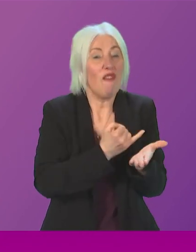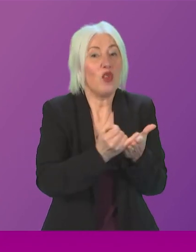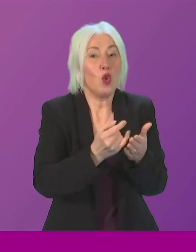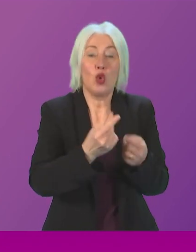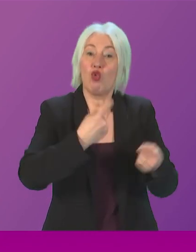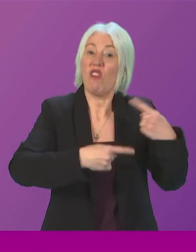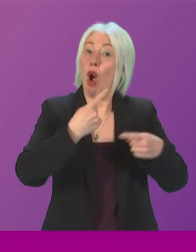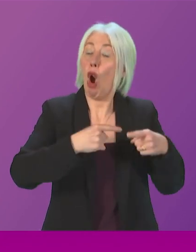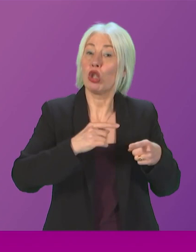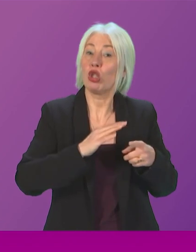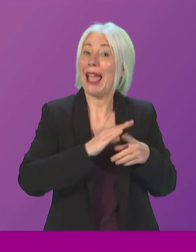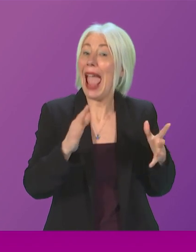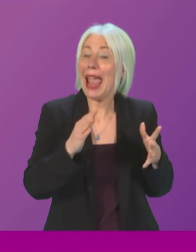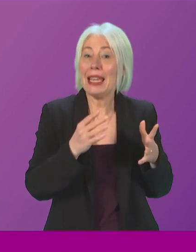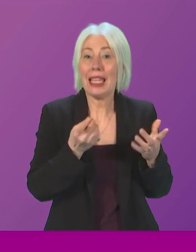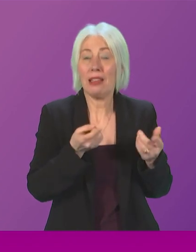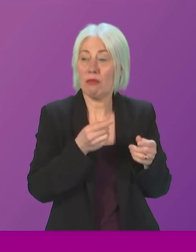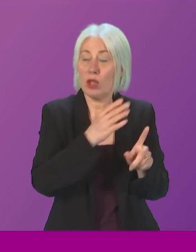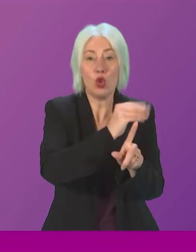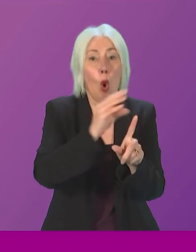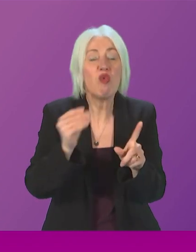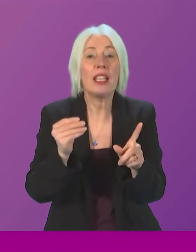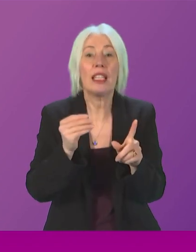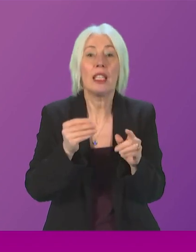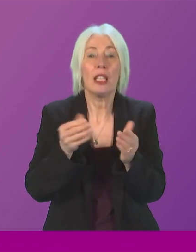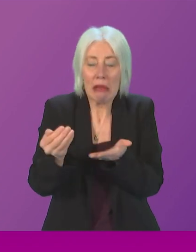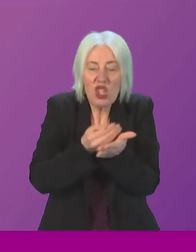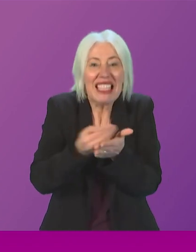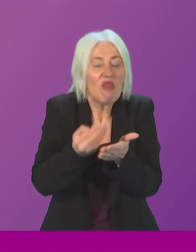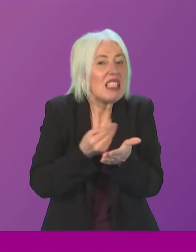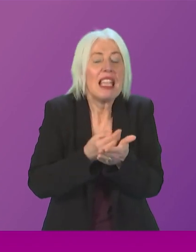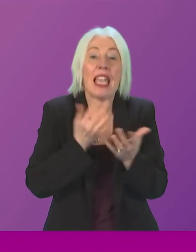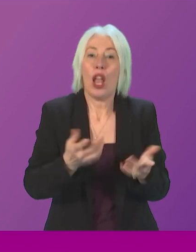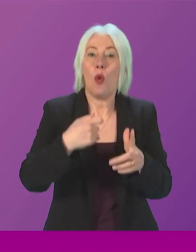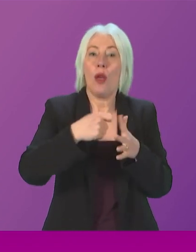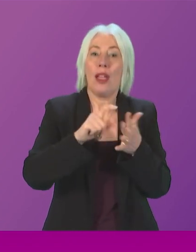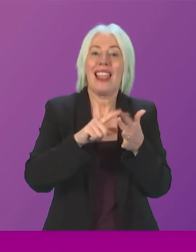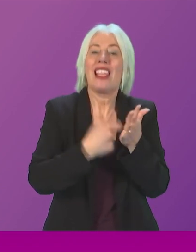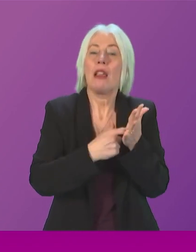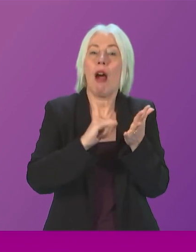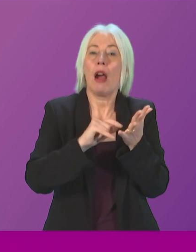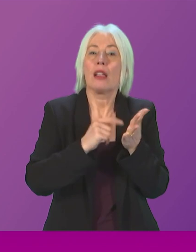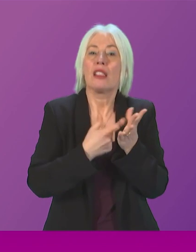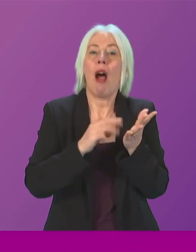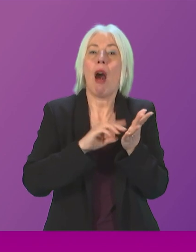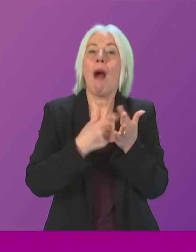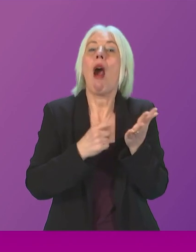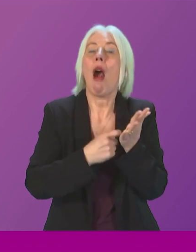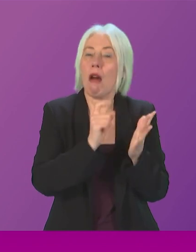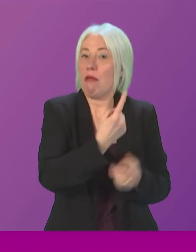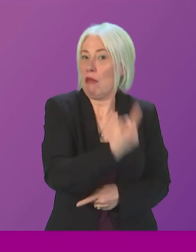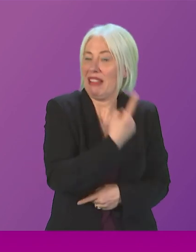every single measure of Tory austerity. What we have with Keir Starmer is, of course, an individual